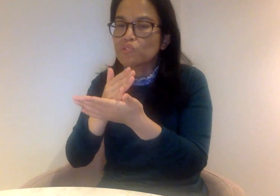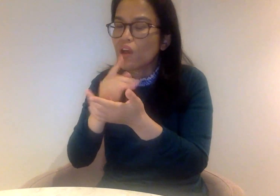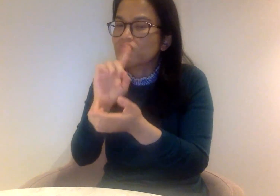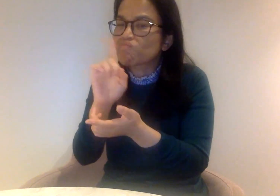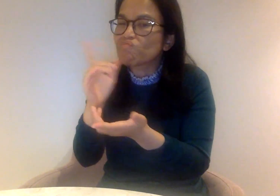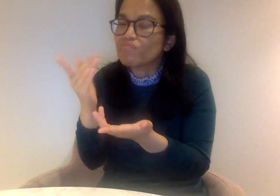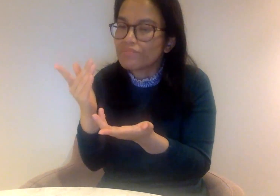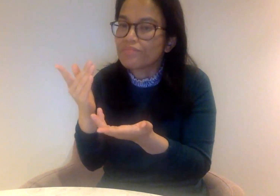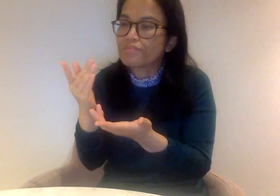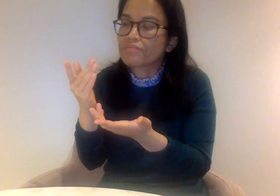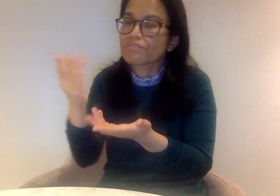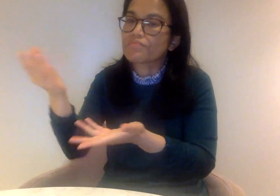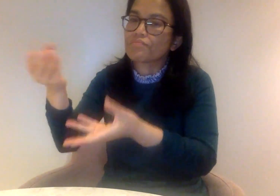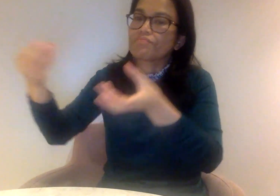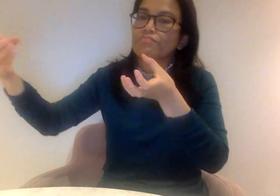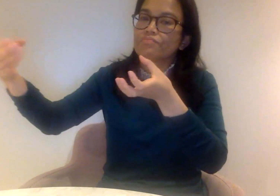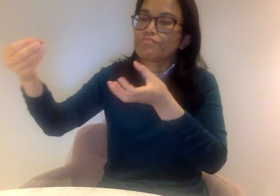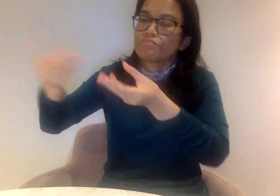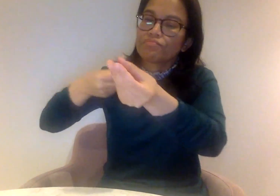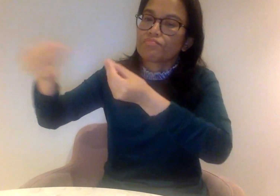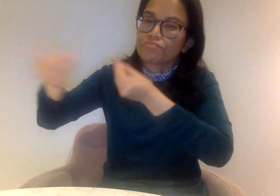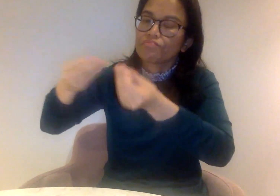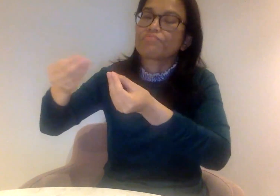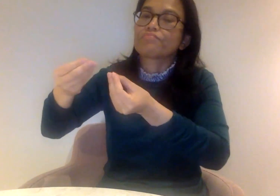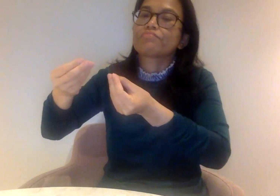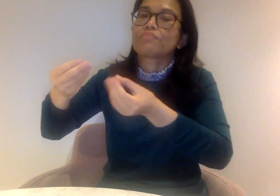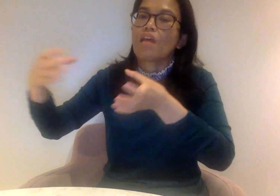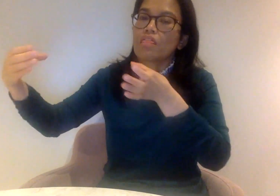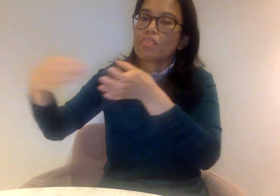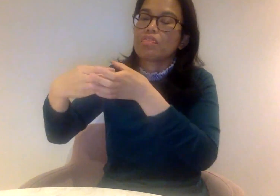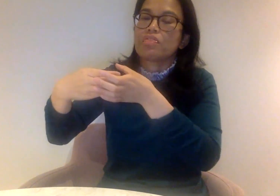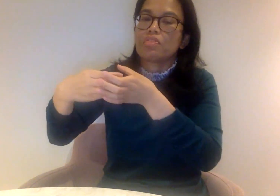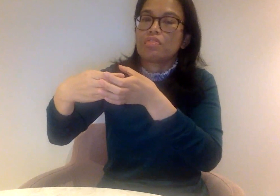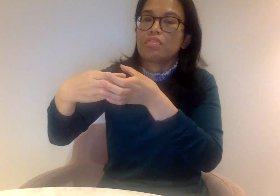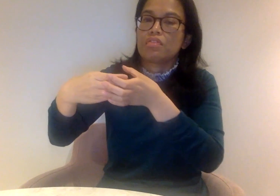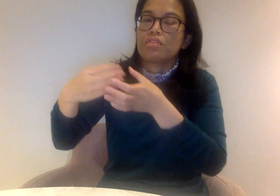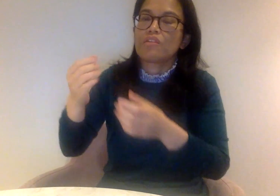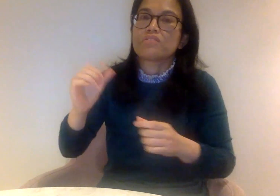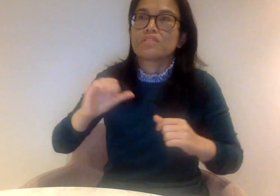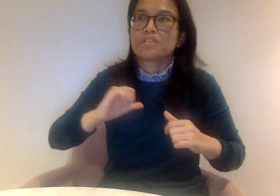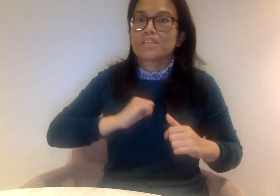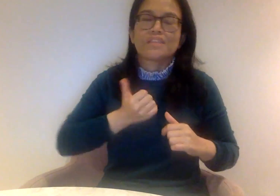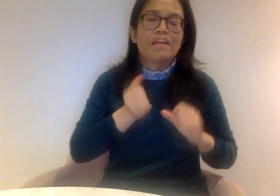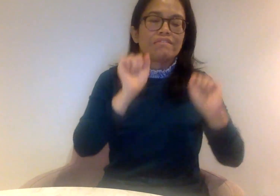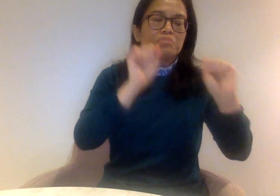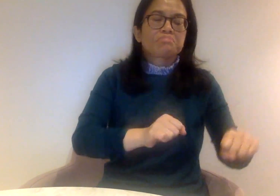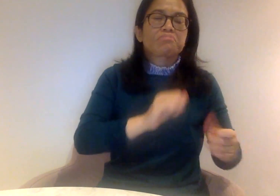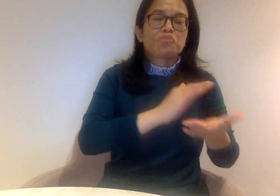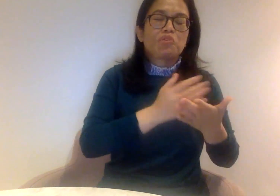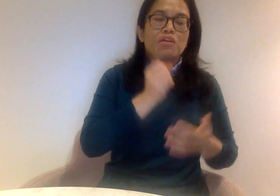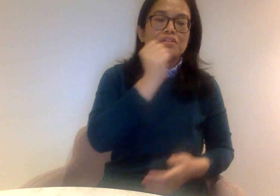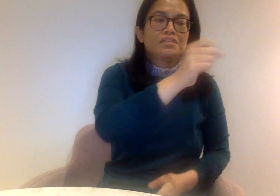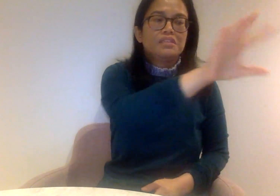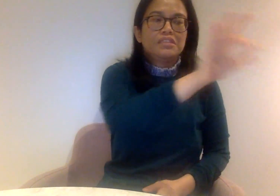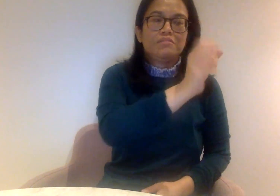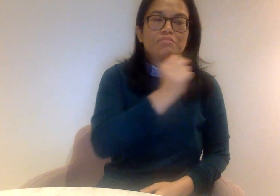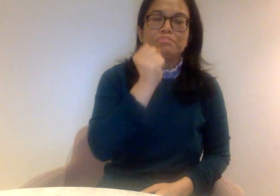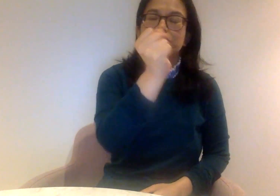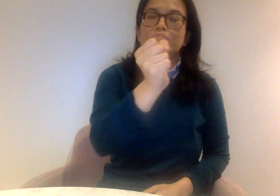you know, ask the interpreter, ask the deaf person, make sure that it's collaboration between all stakeholders. Don't just get